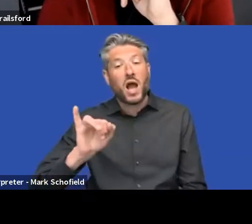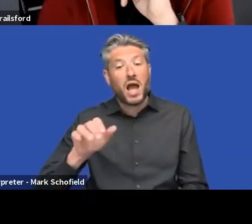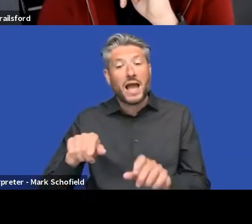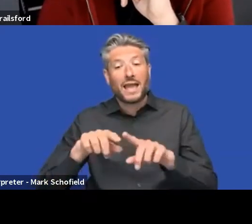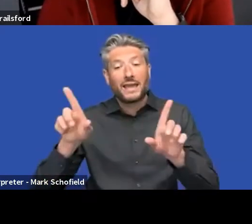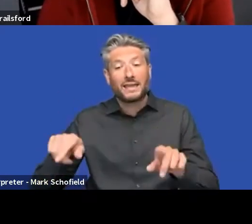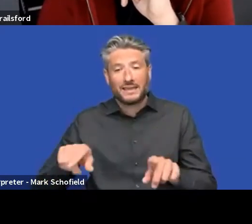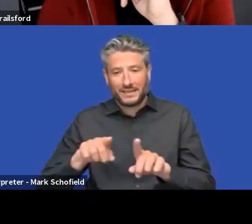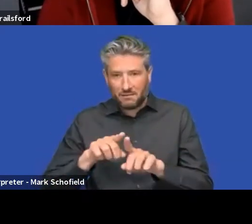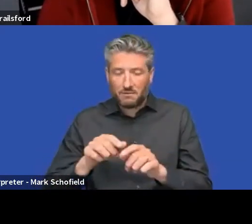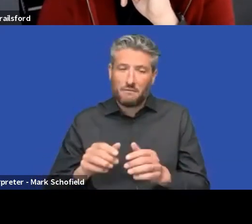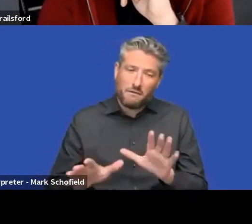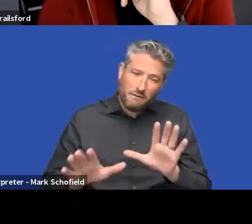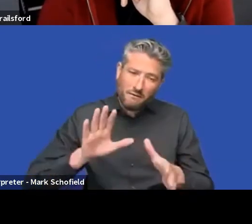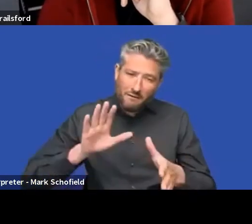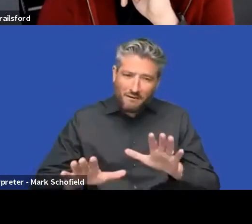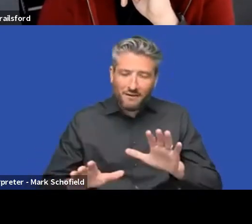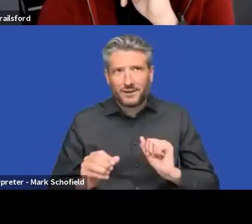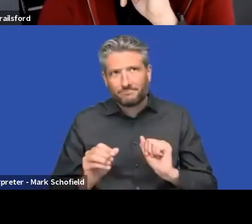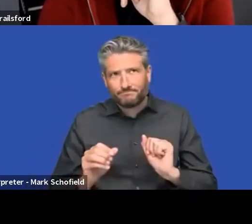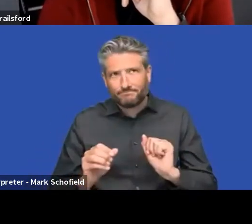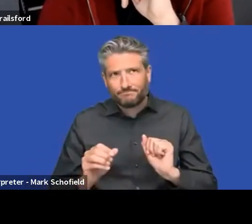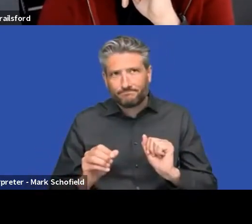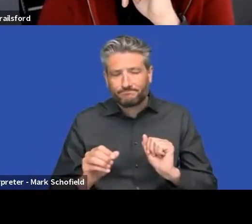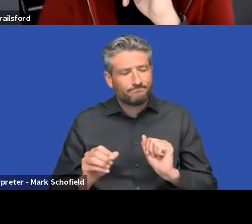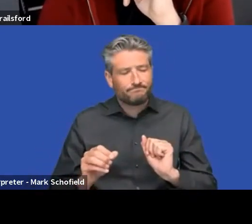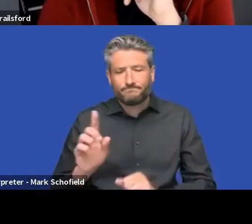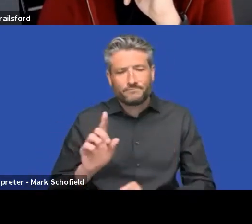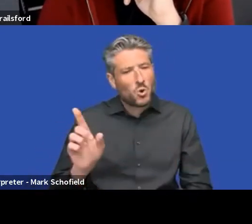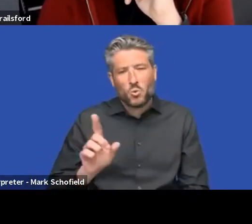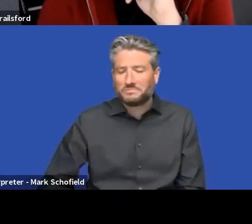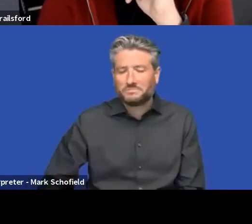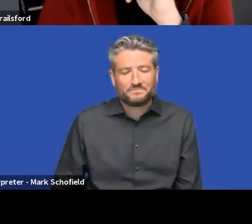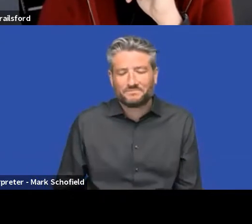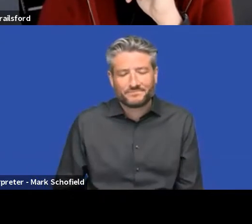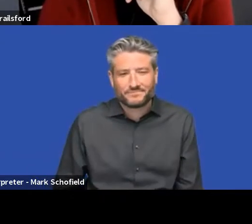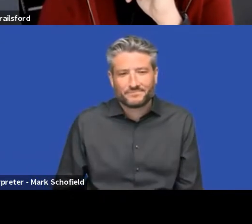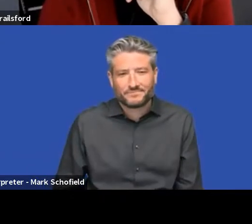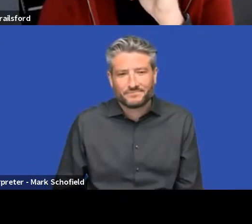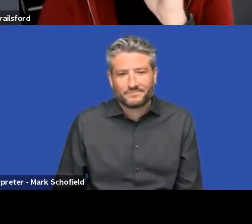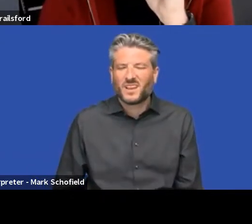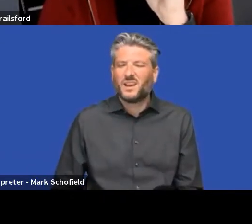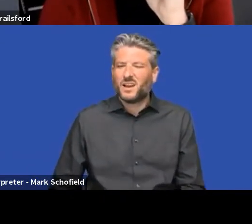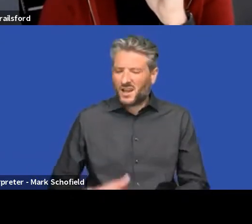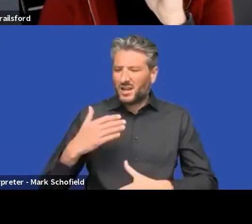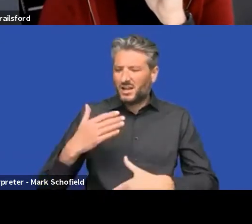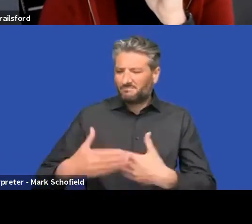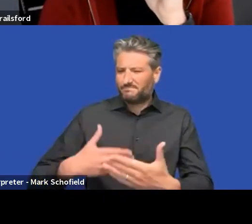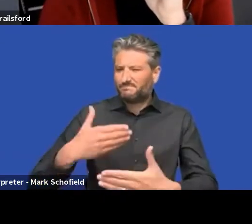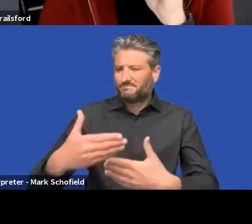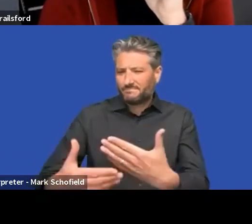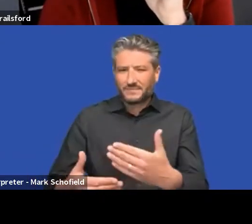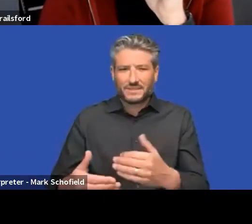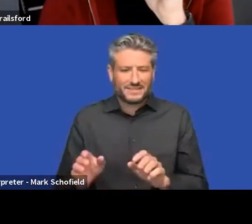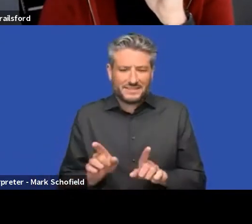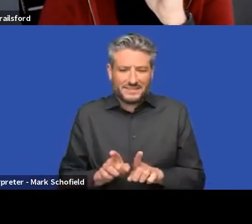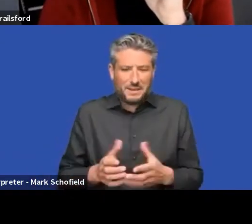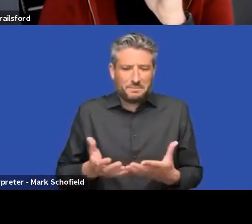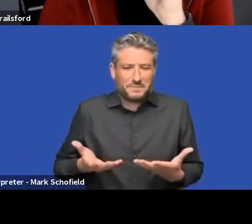Basically, no. We'll continue with the simple and friendly design we know from today. It's already evolved. And it was called corrected